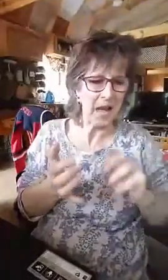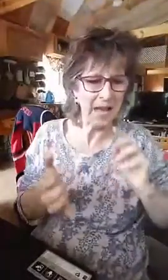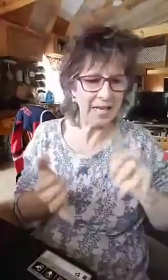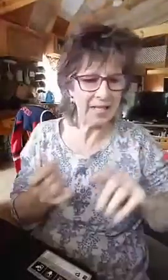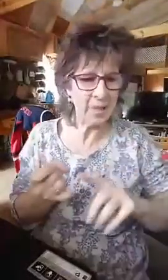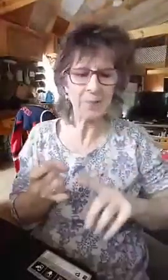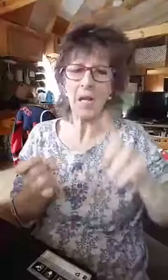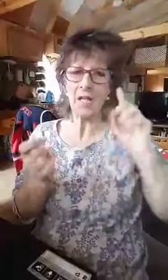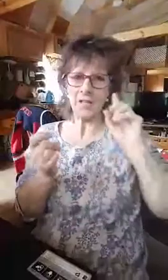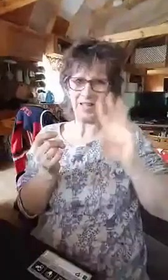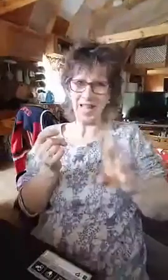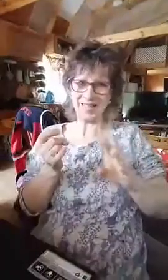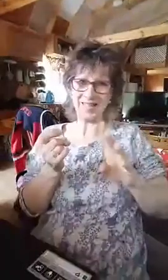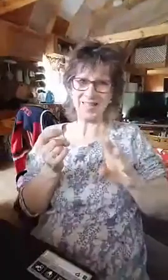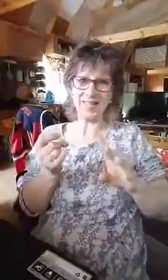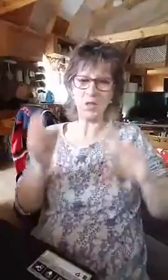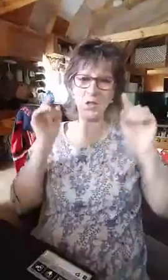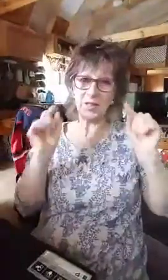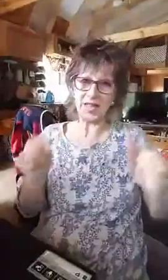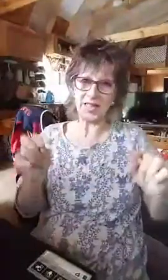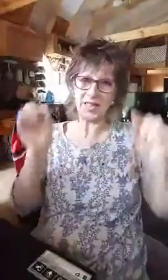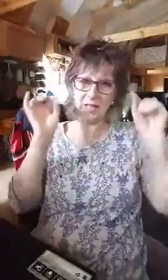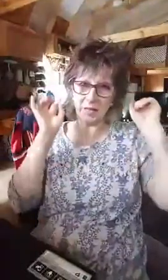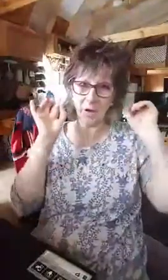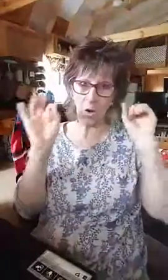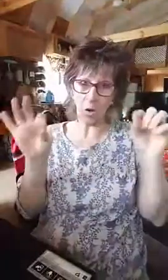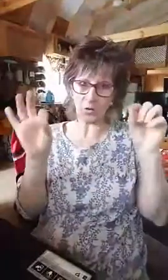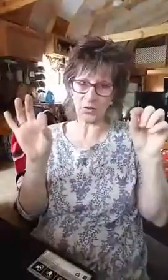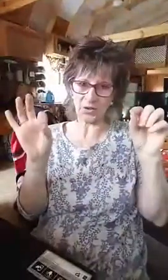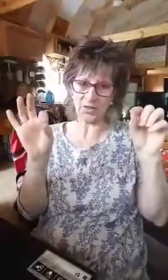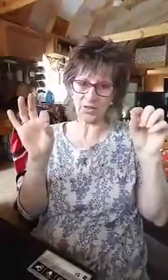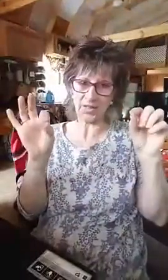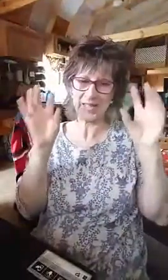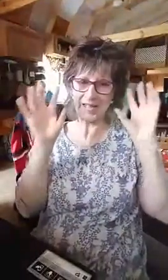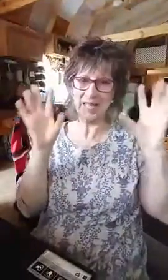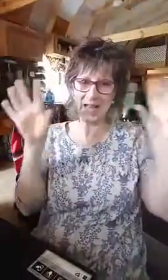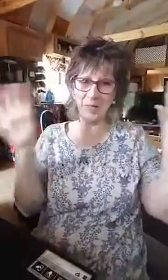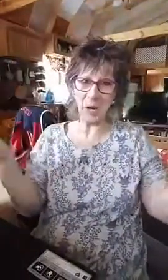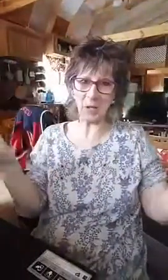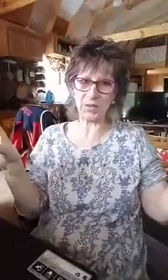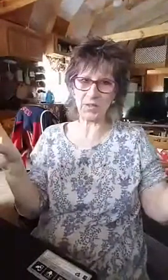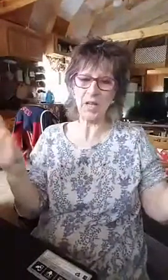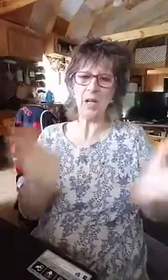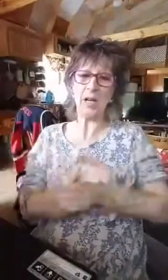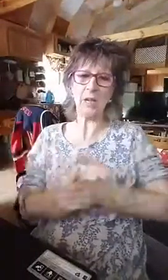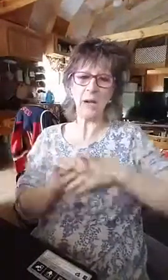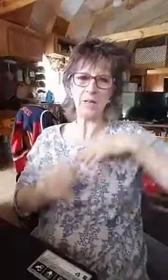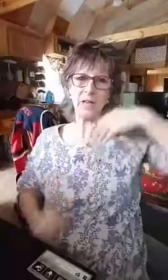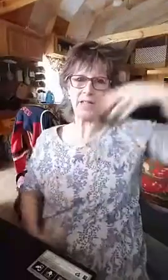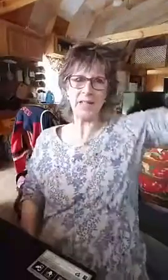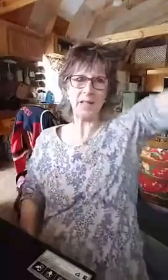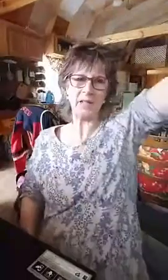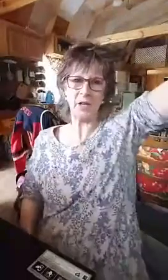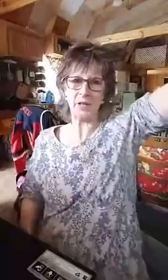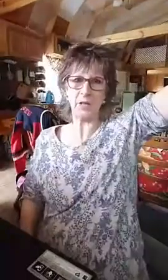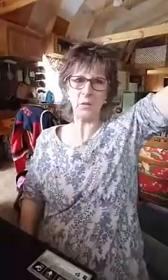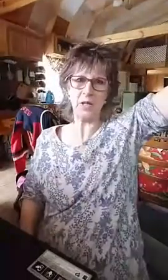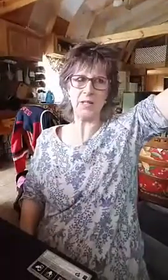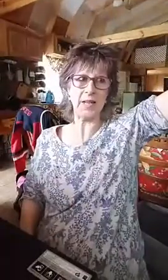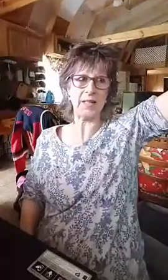And the last thing is you send the host, send out the host. Okay. Father, I send out their host. Your word says that